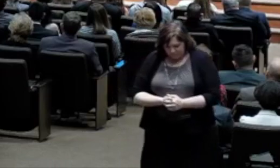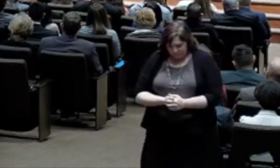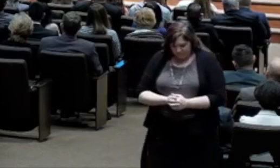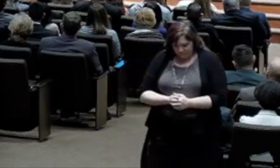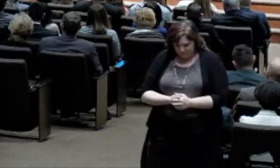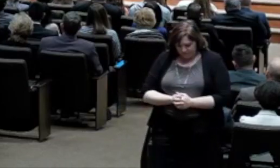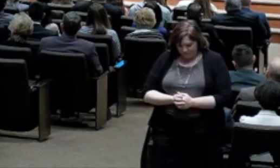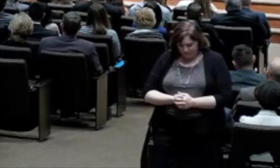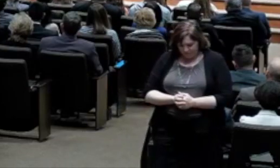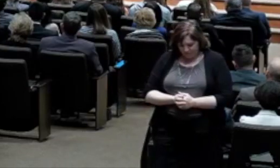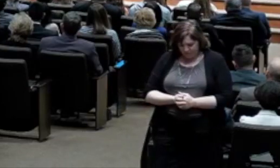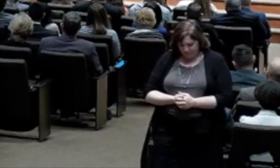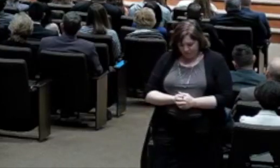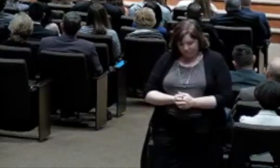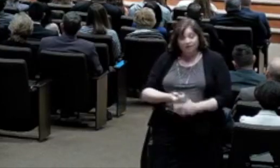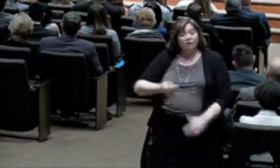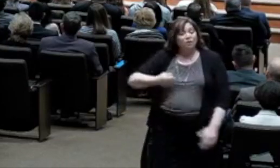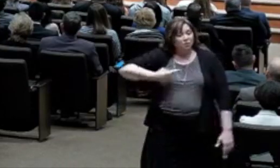Each from in him. him.